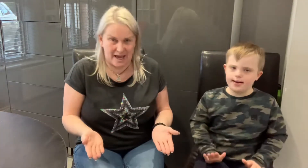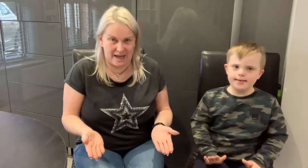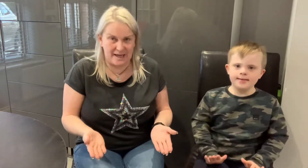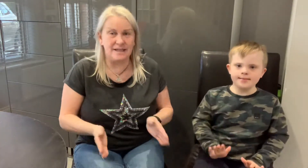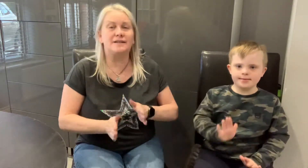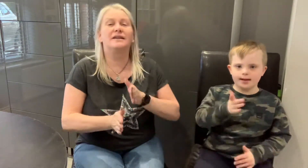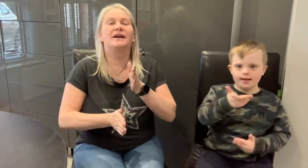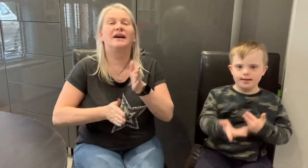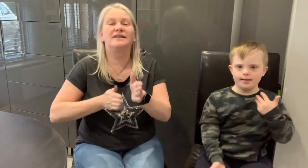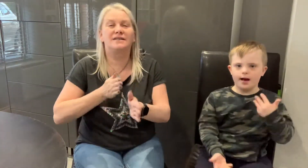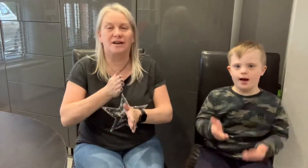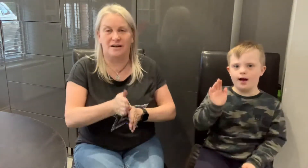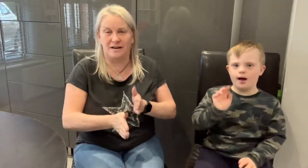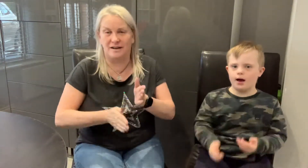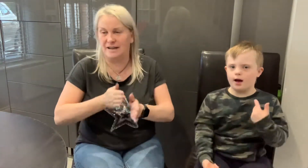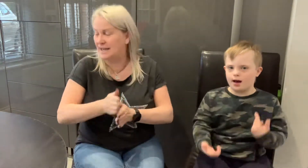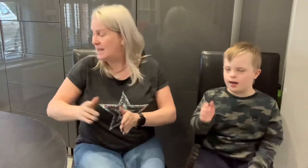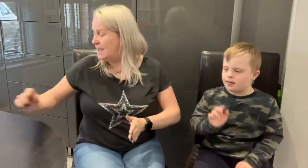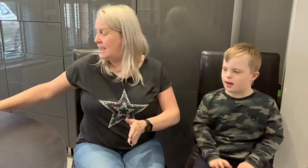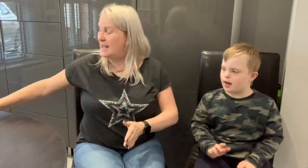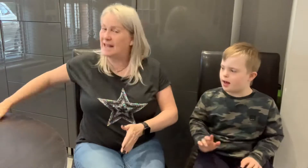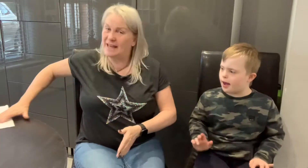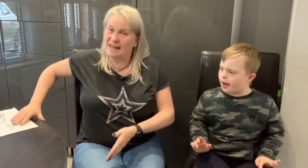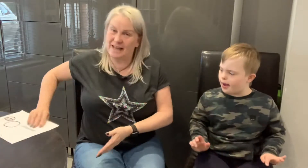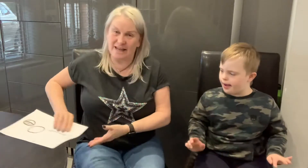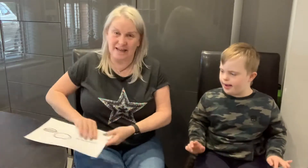Today's sign is